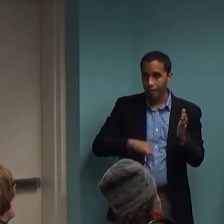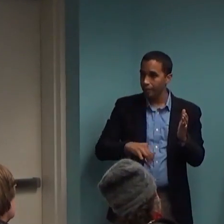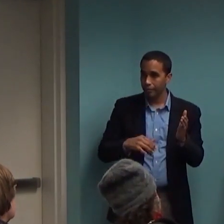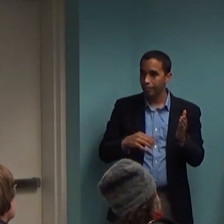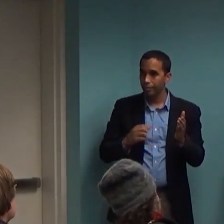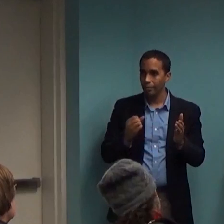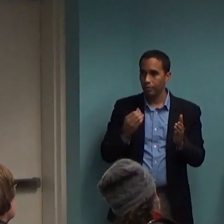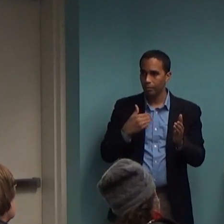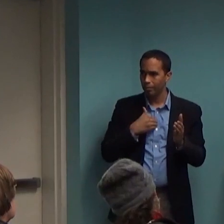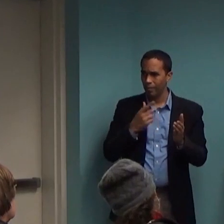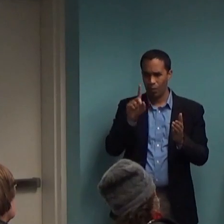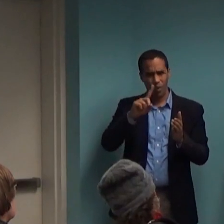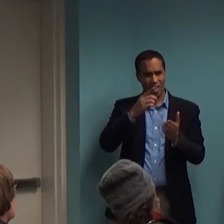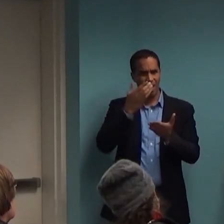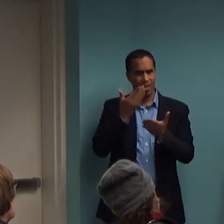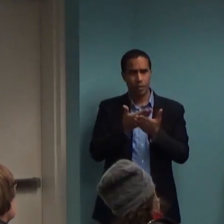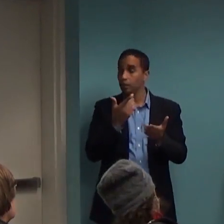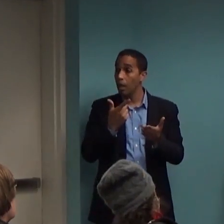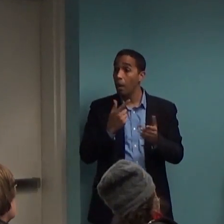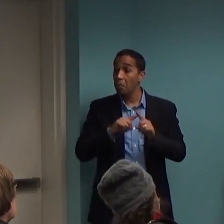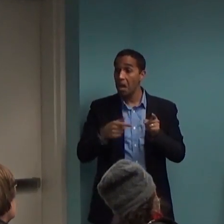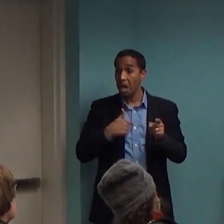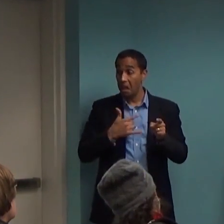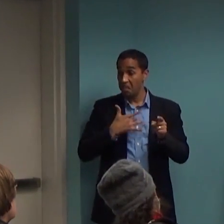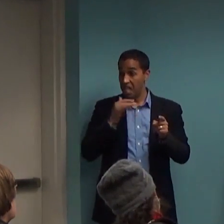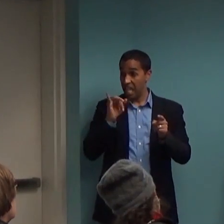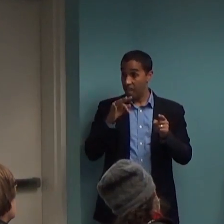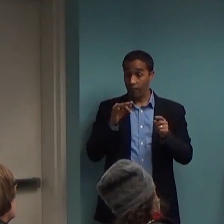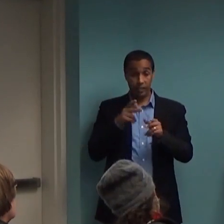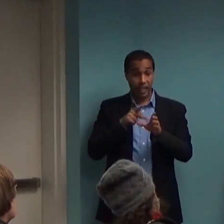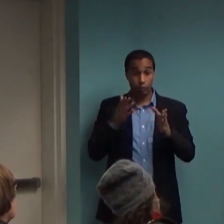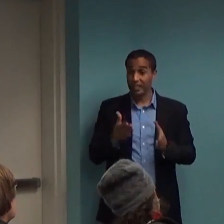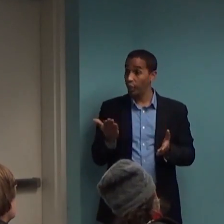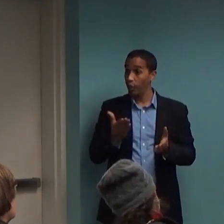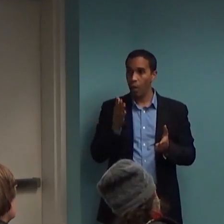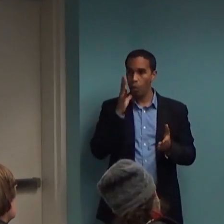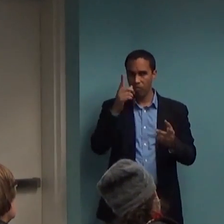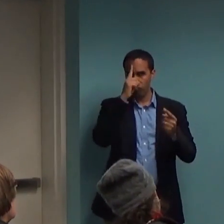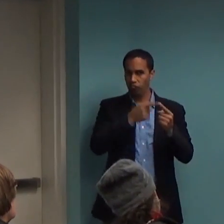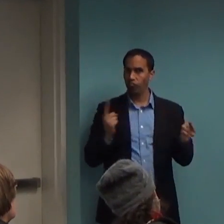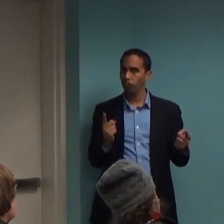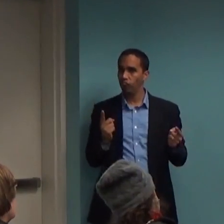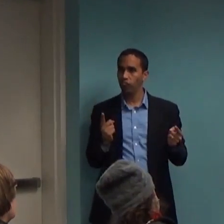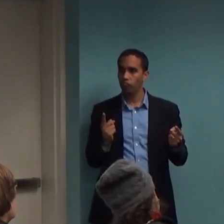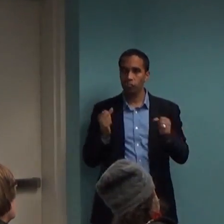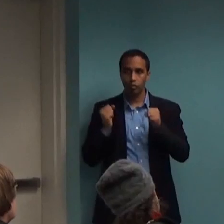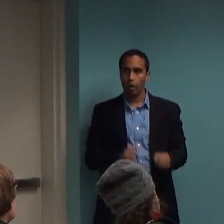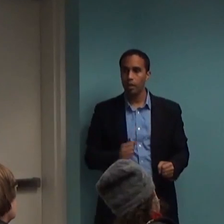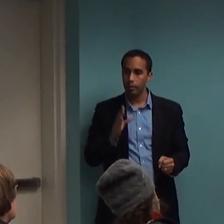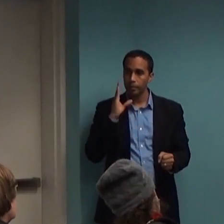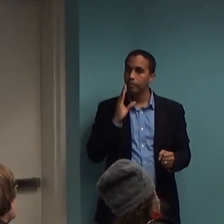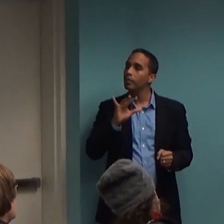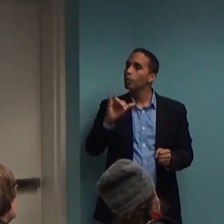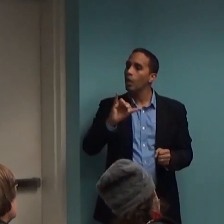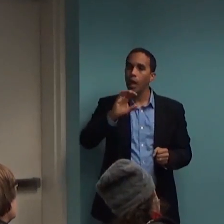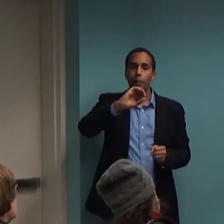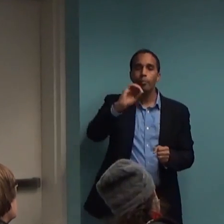where there would be pretty strong disagreement. I think there would also be some disagreement in the percentage of effectiveness. So there is agreement in